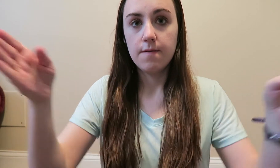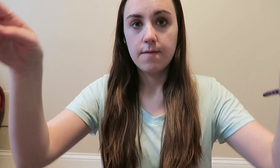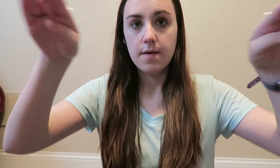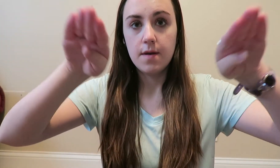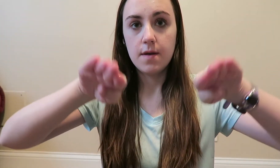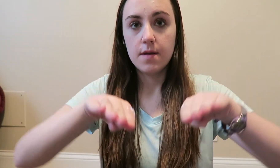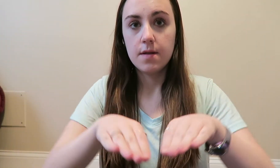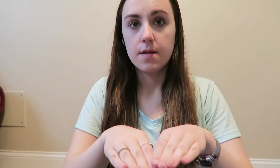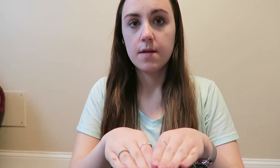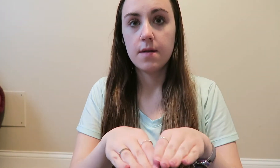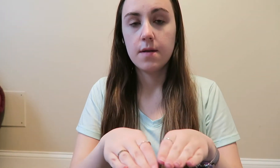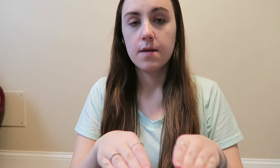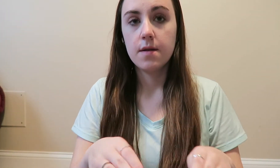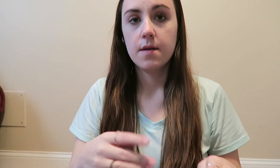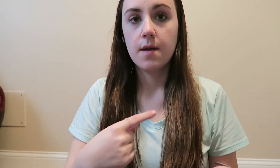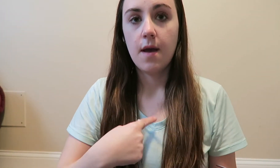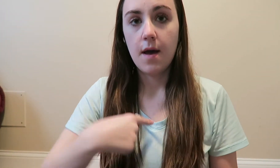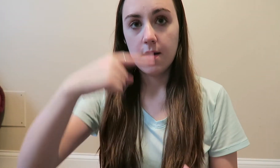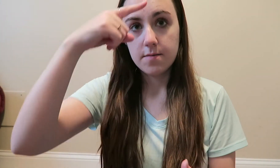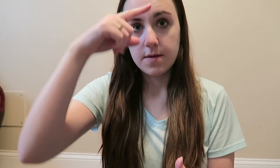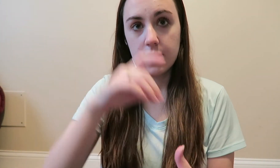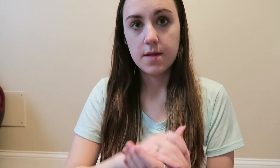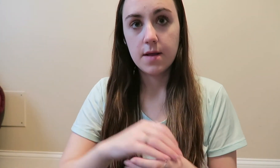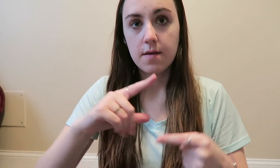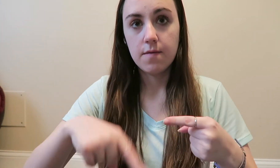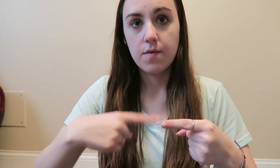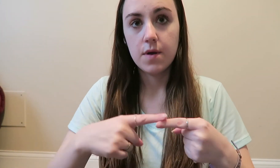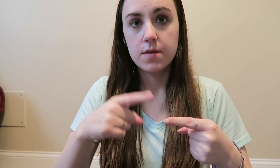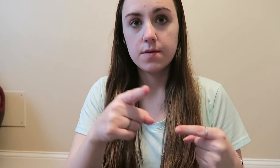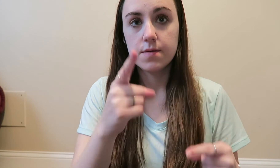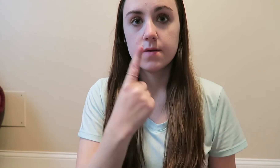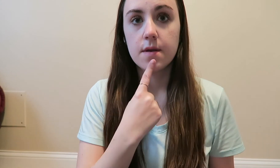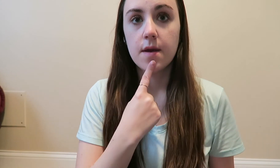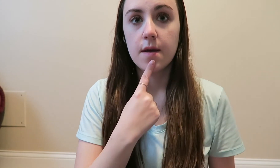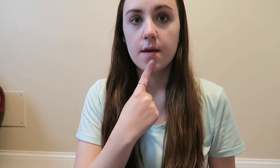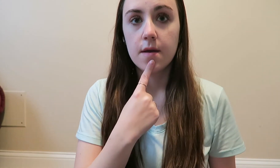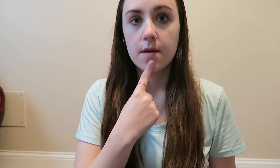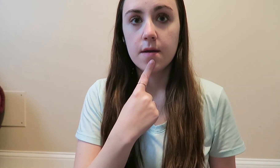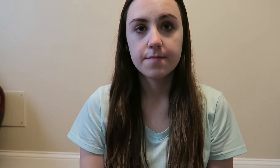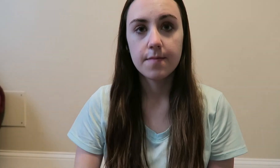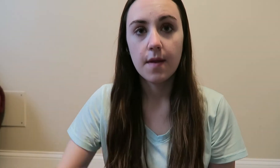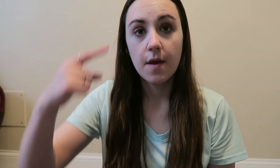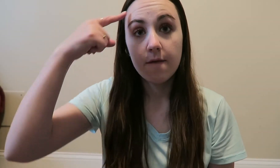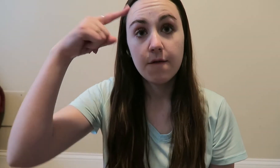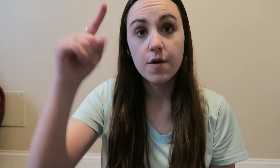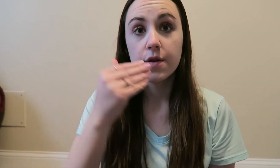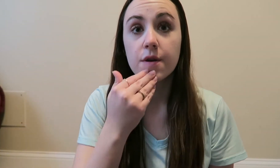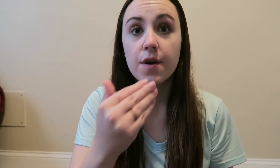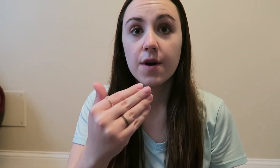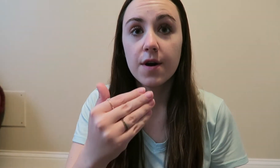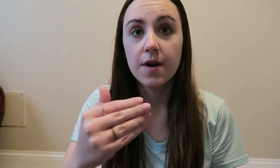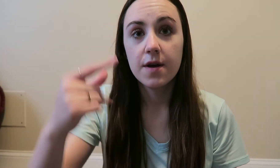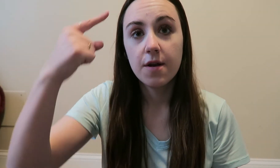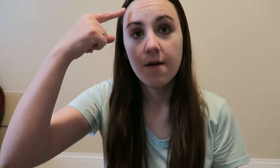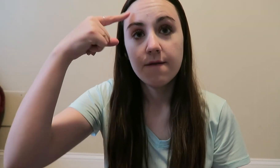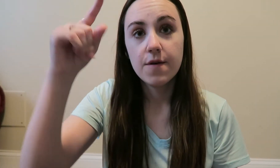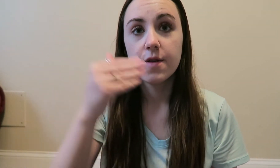when you say i'll believe when you say for the good for the